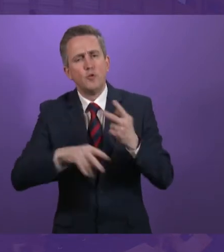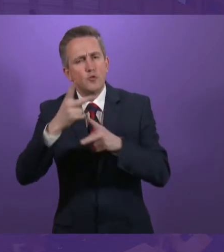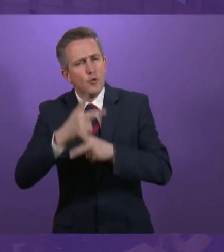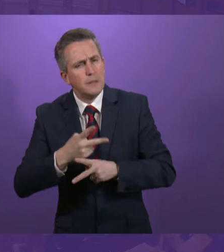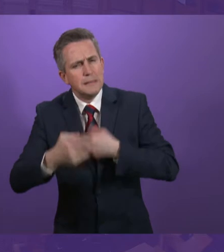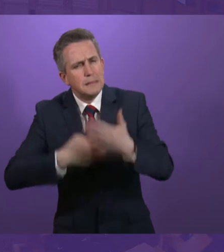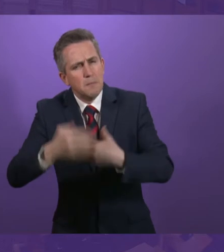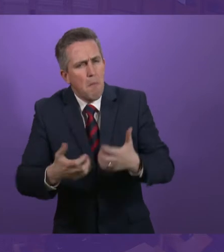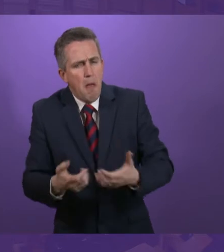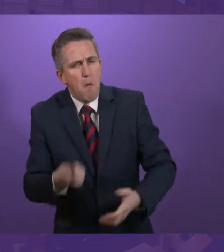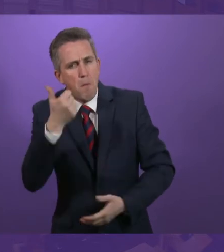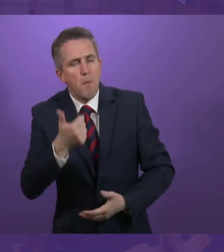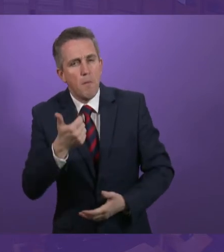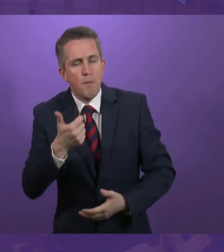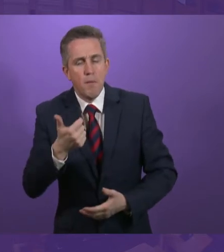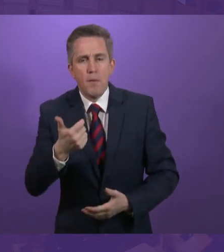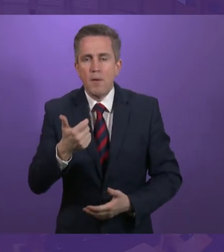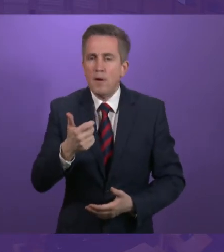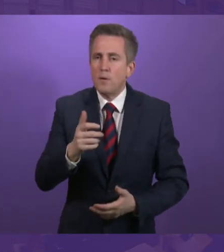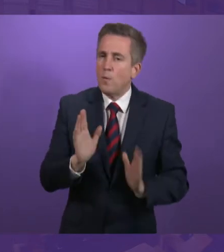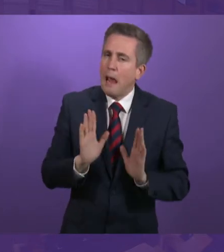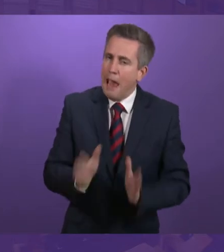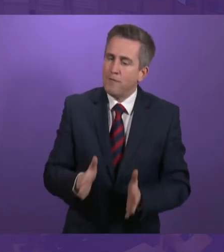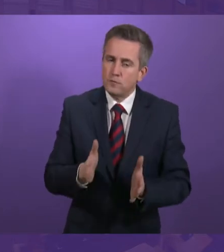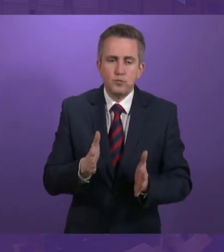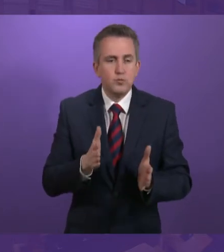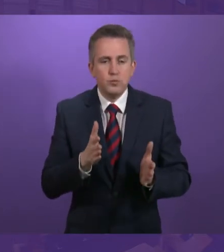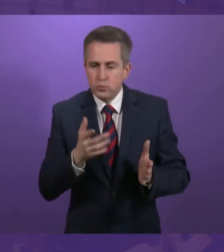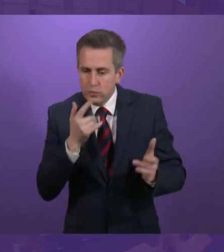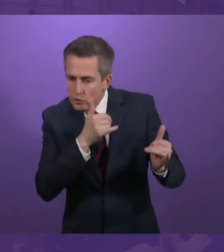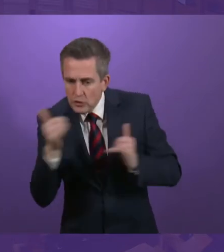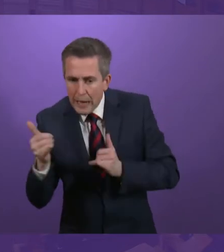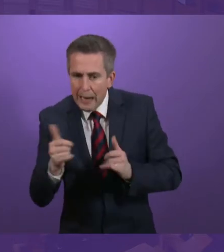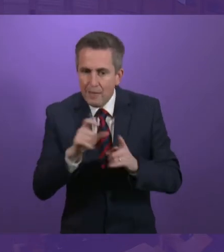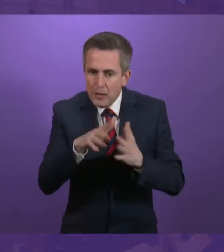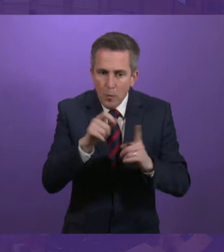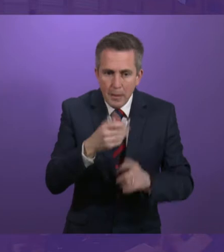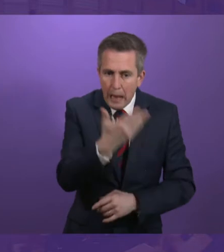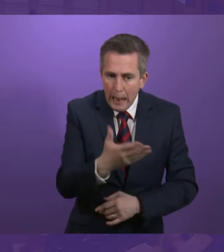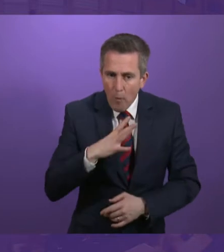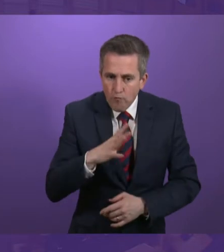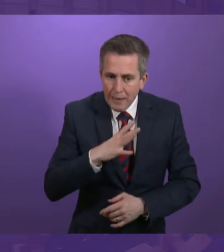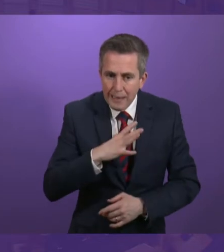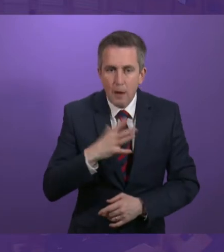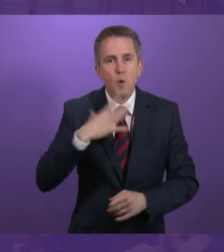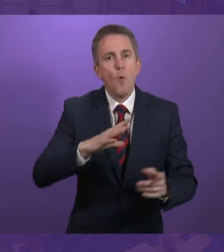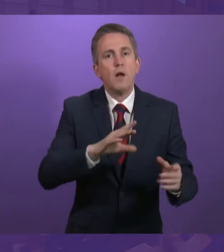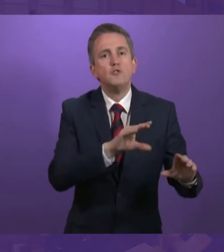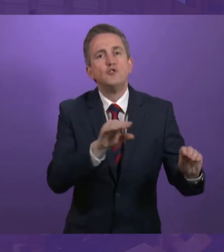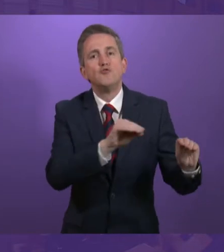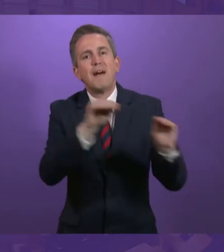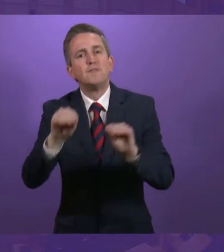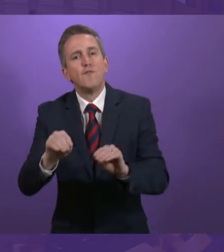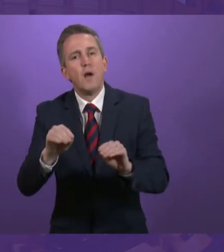I mentioned before the importance of ensuring we protect people's benefits as they transfer. This is as true for existing benefits